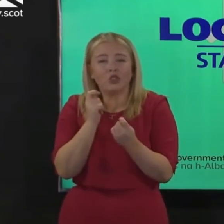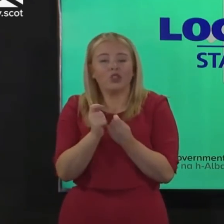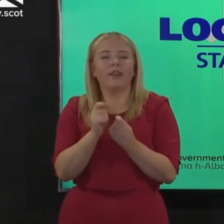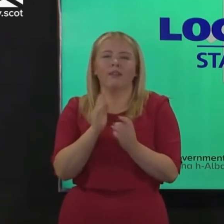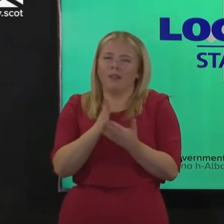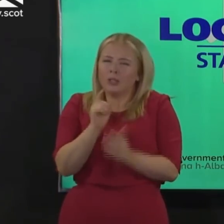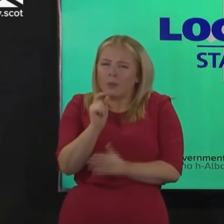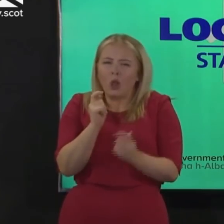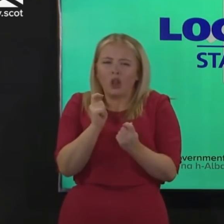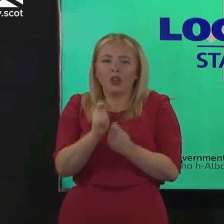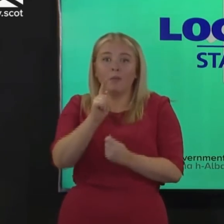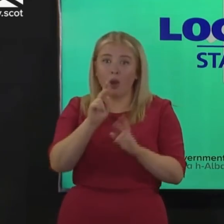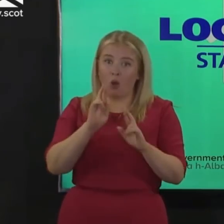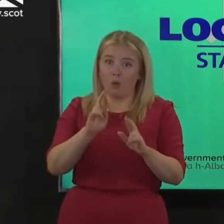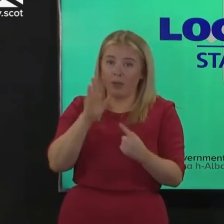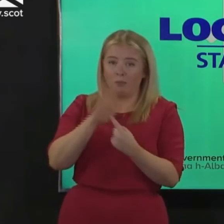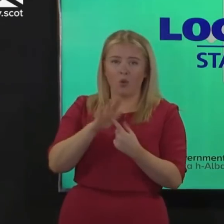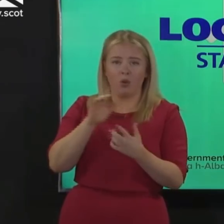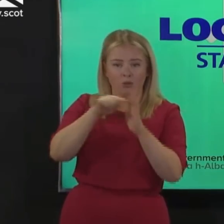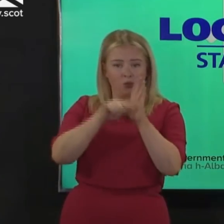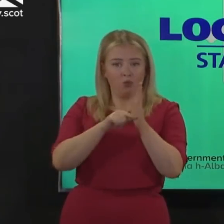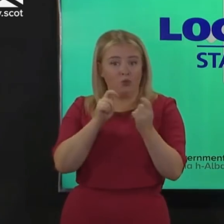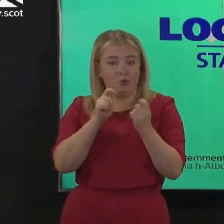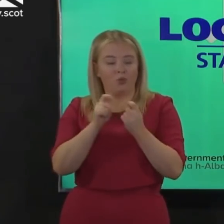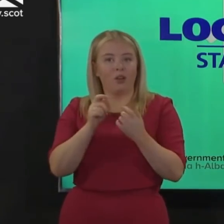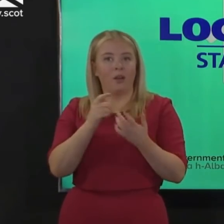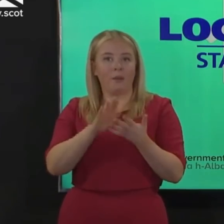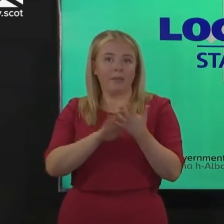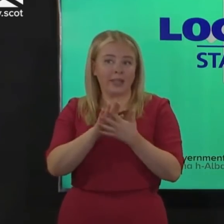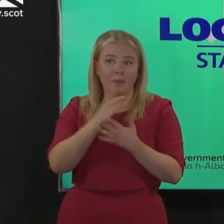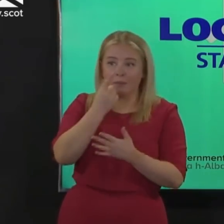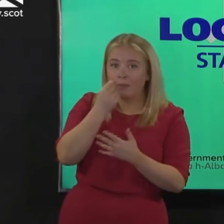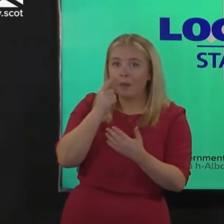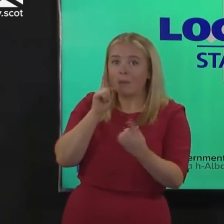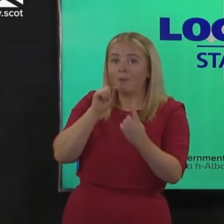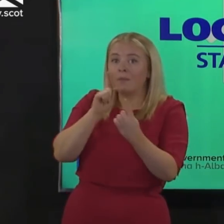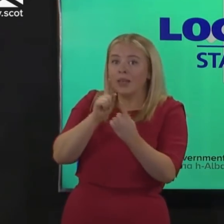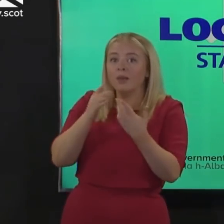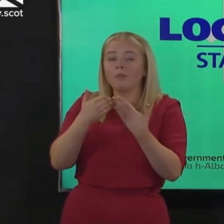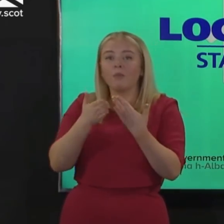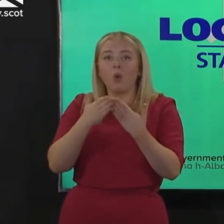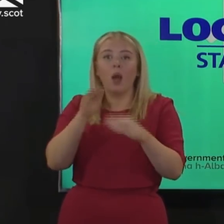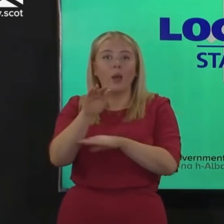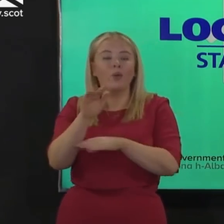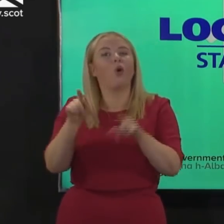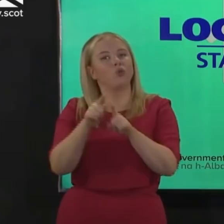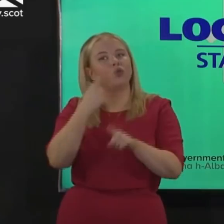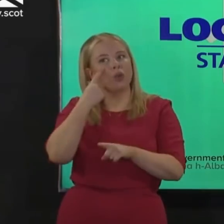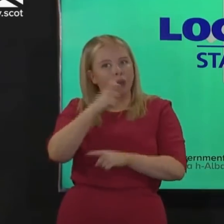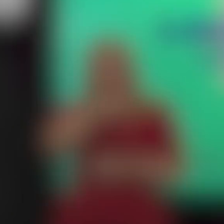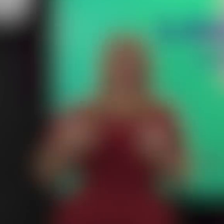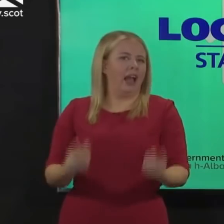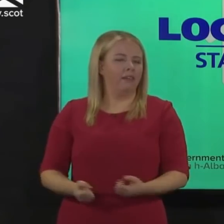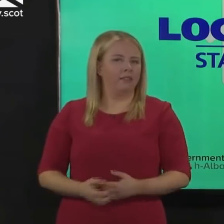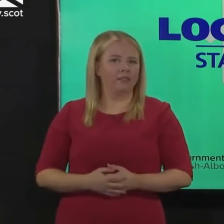important changes to the rules around our ability to meet people outdoors and also to how young people are able to interact with their friends